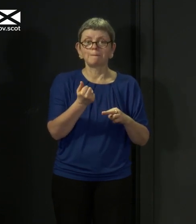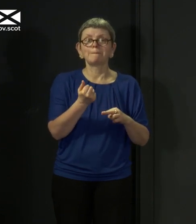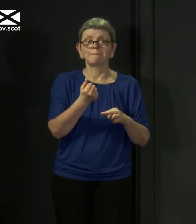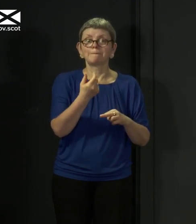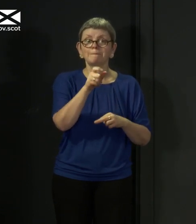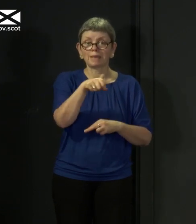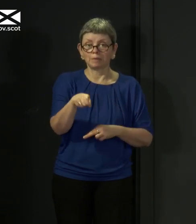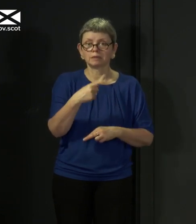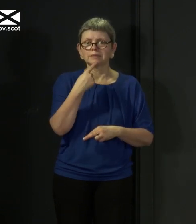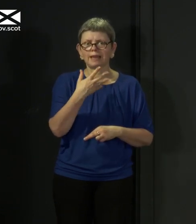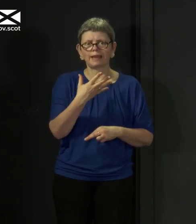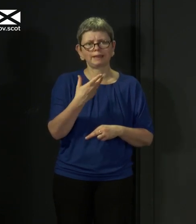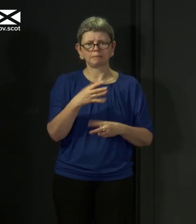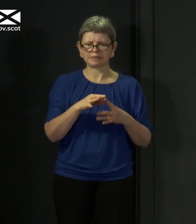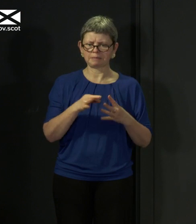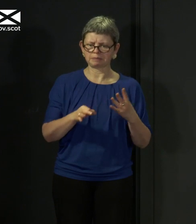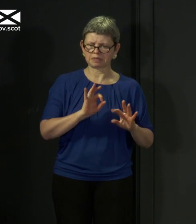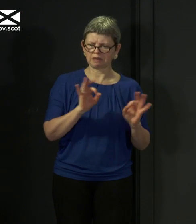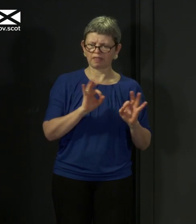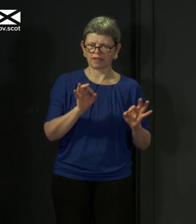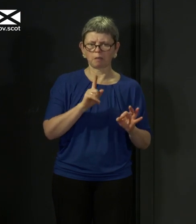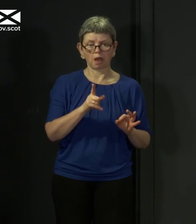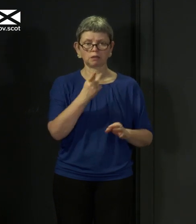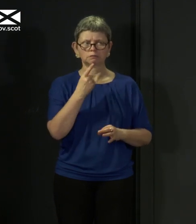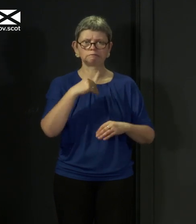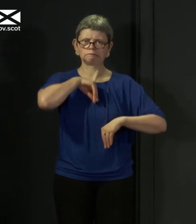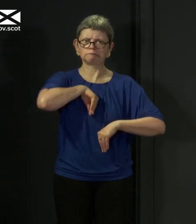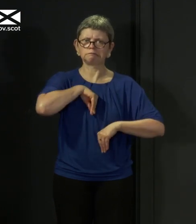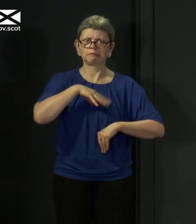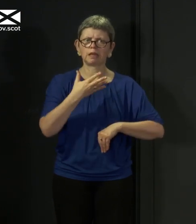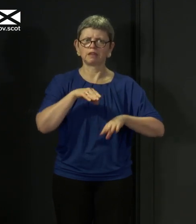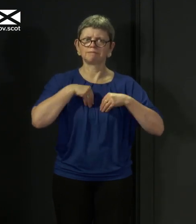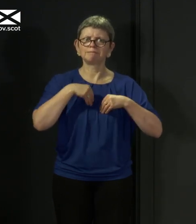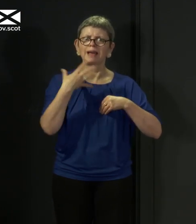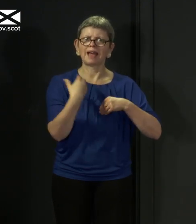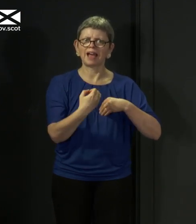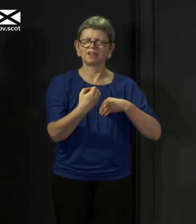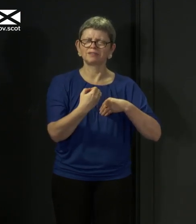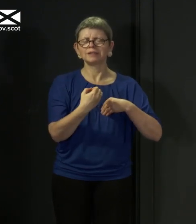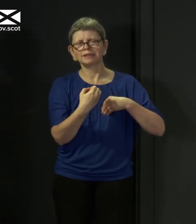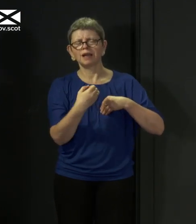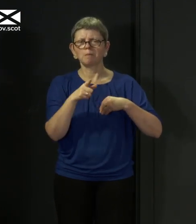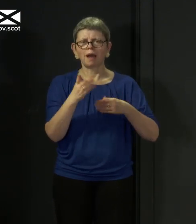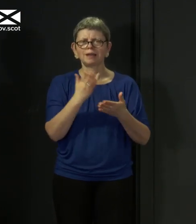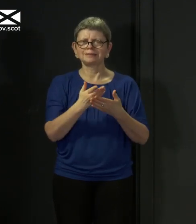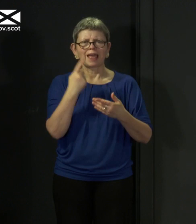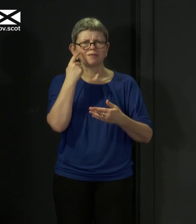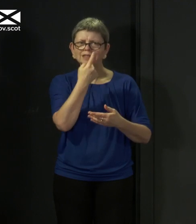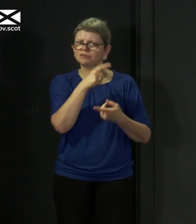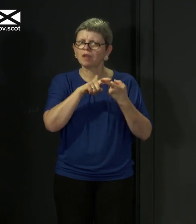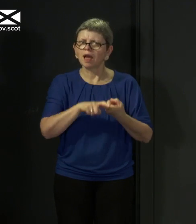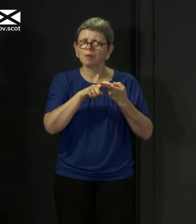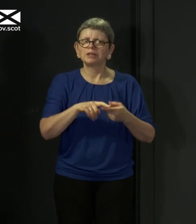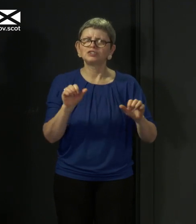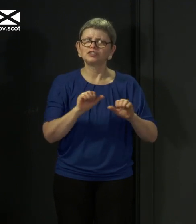don't know yet that this test is really reliable. So we've got to be careful that when we are using testing, we are not doing that in ways